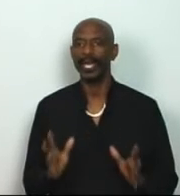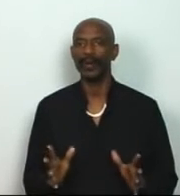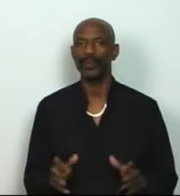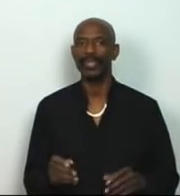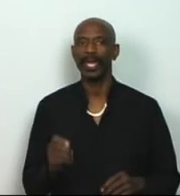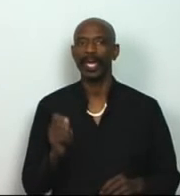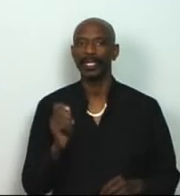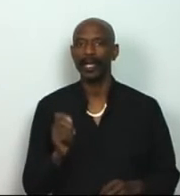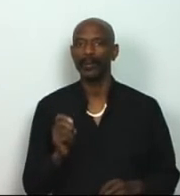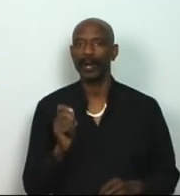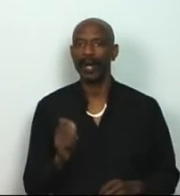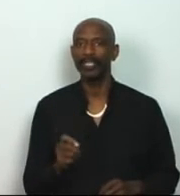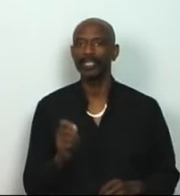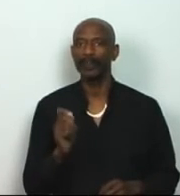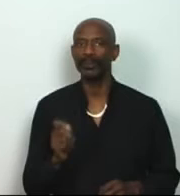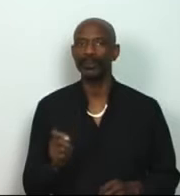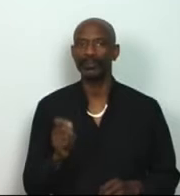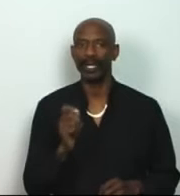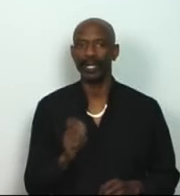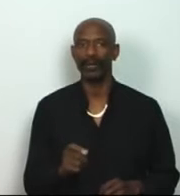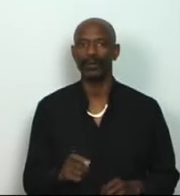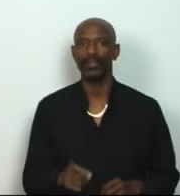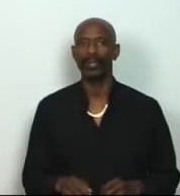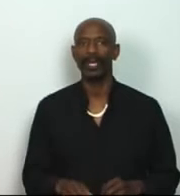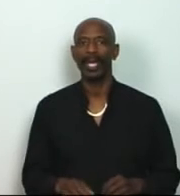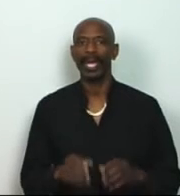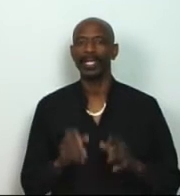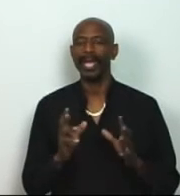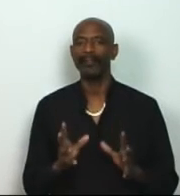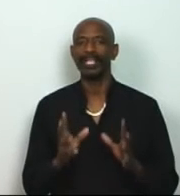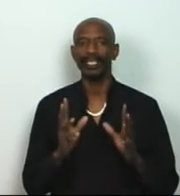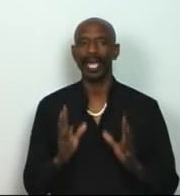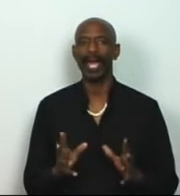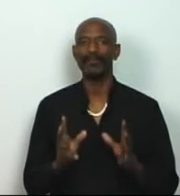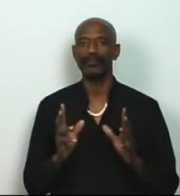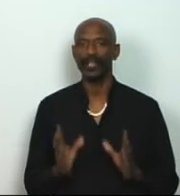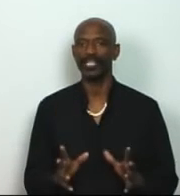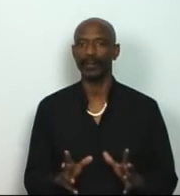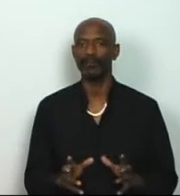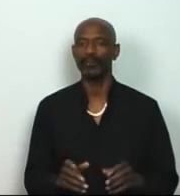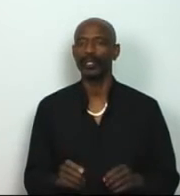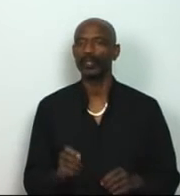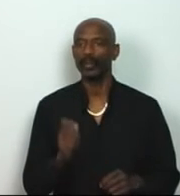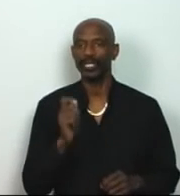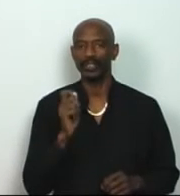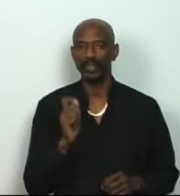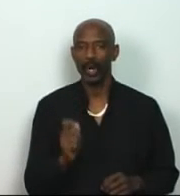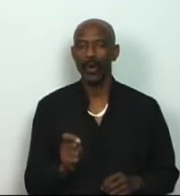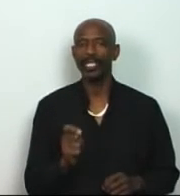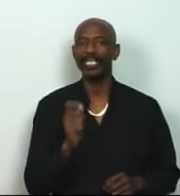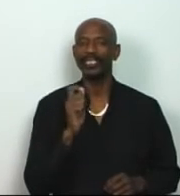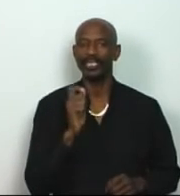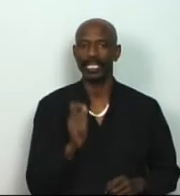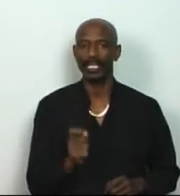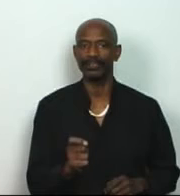health, and help others improve their health, and have the time freedom to enjoy these gifts,